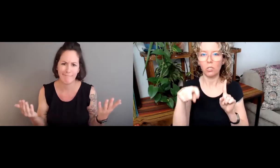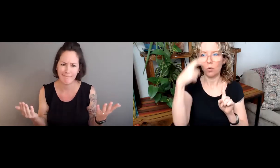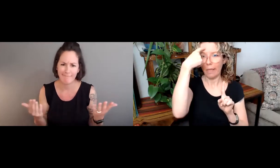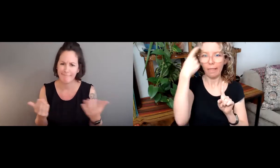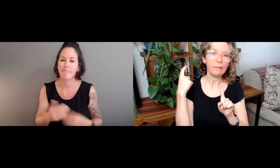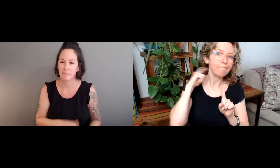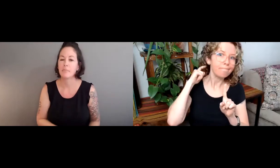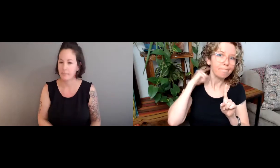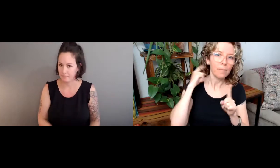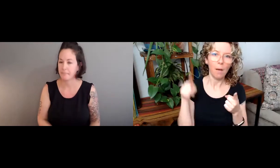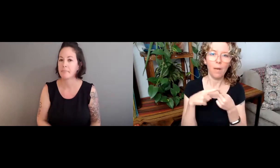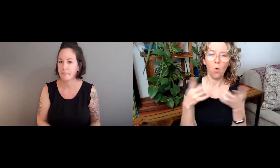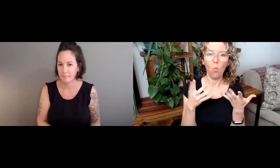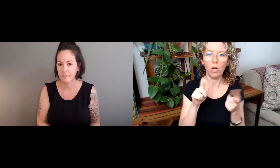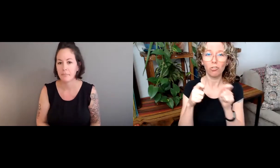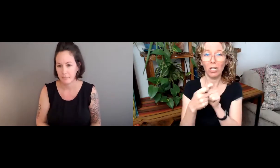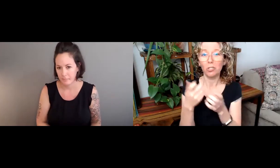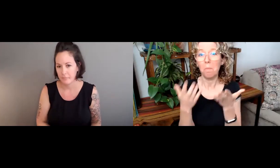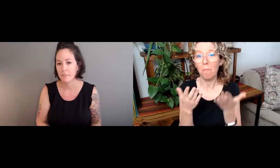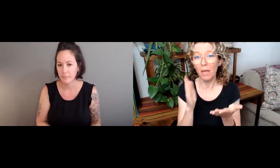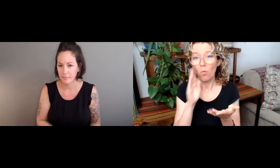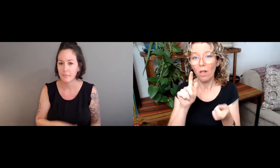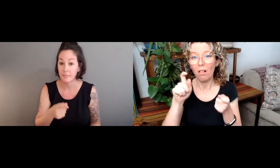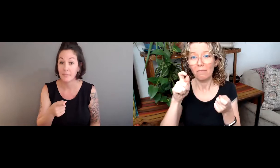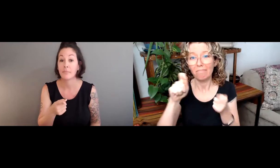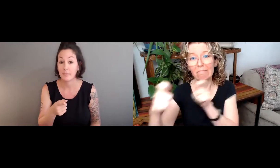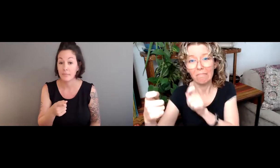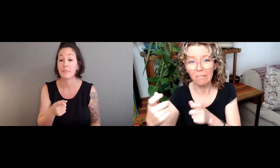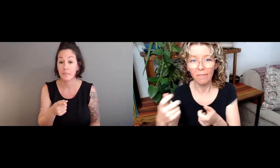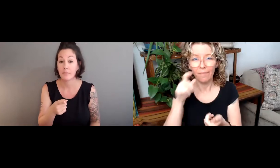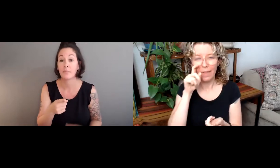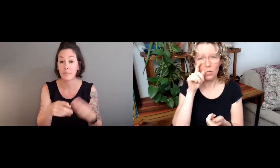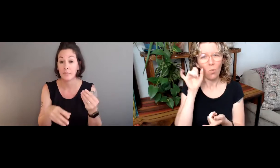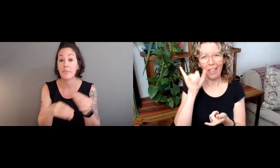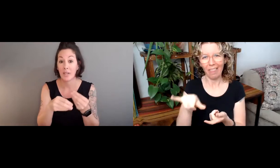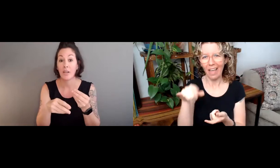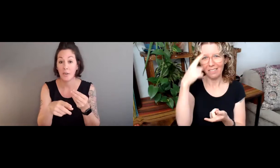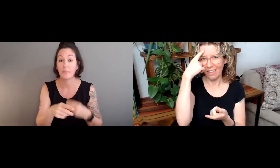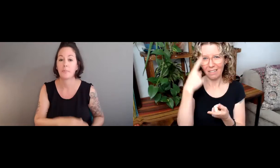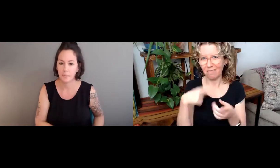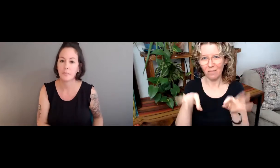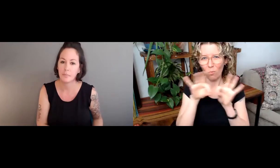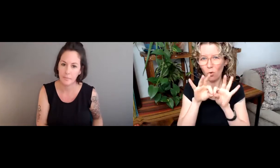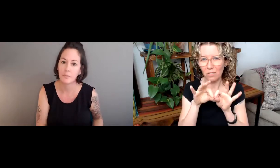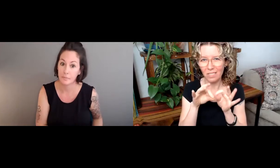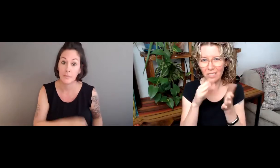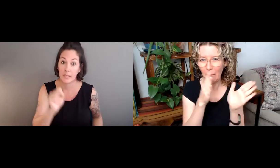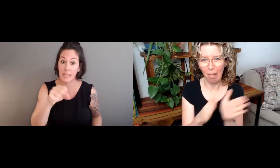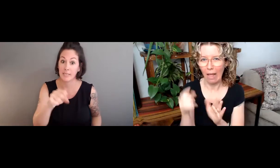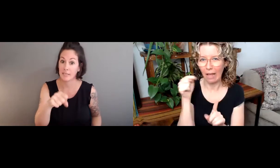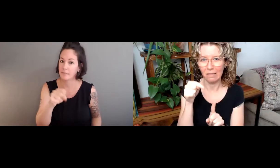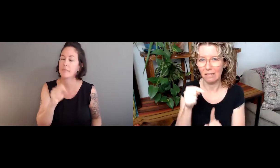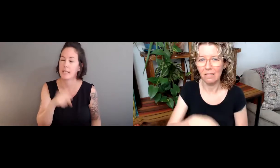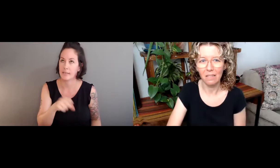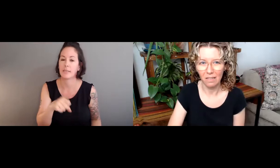as we can't necessarily predict everything. But having that in the back of our minds, that technology will change and to be able to account